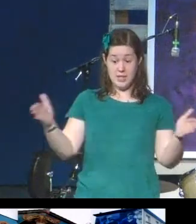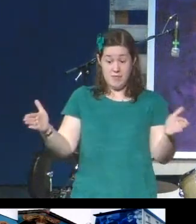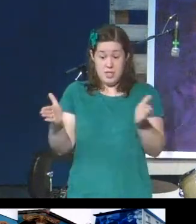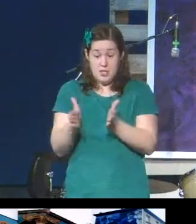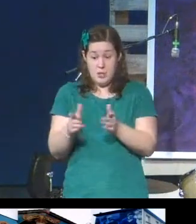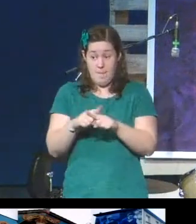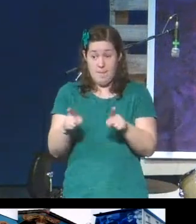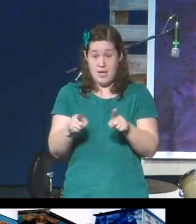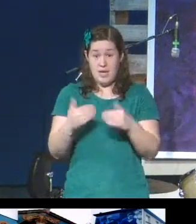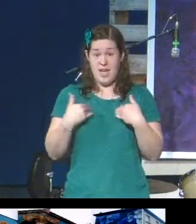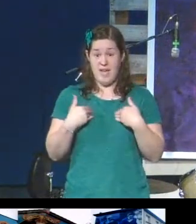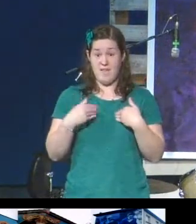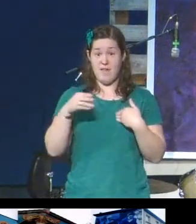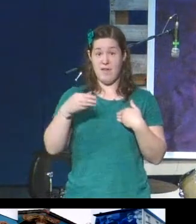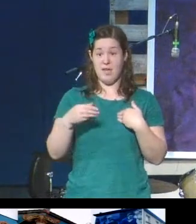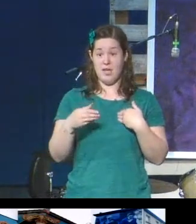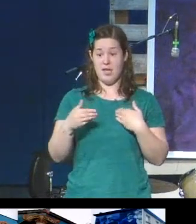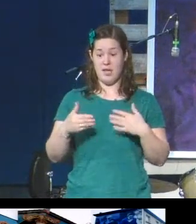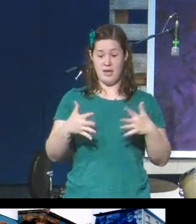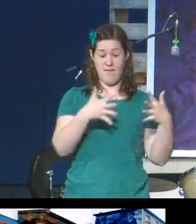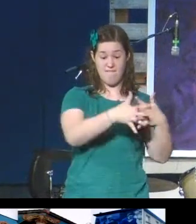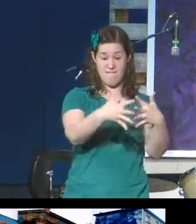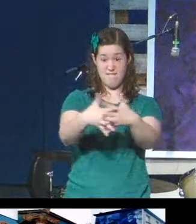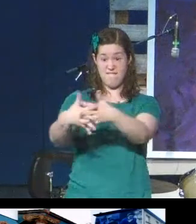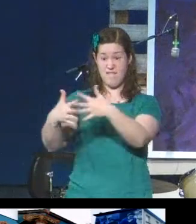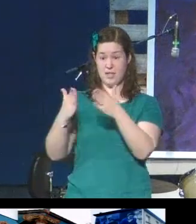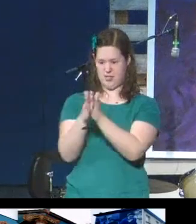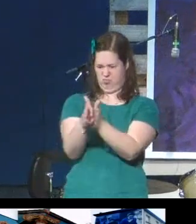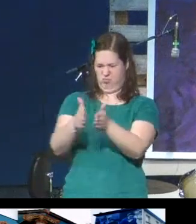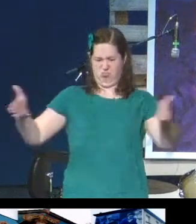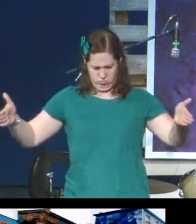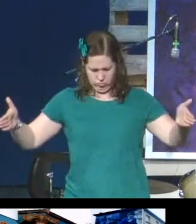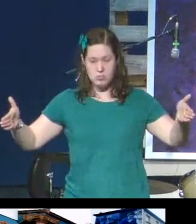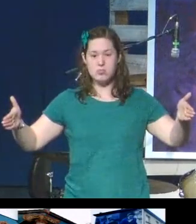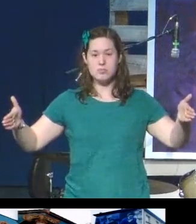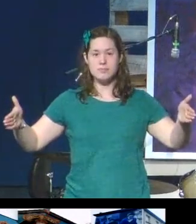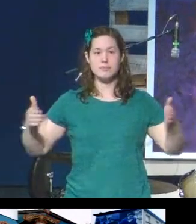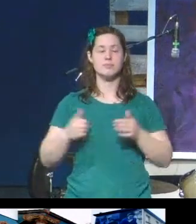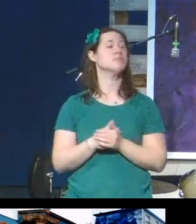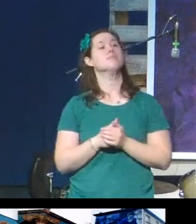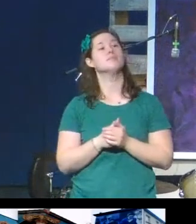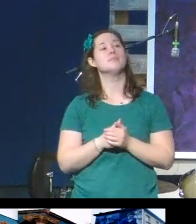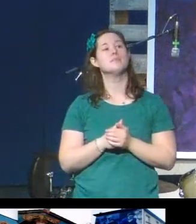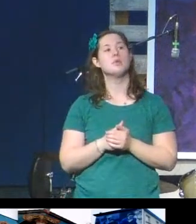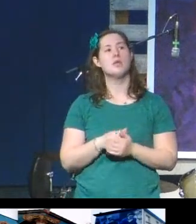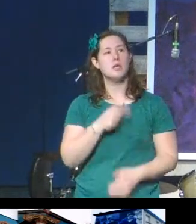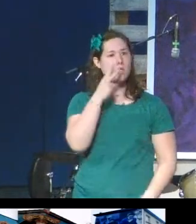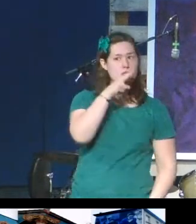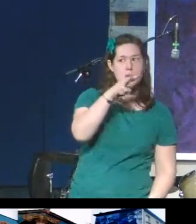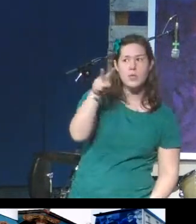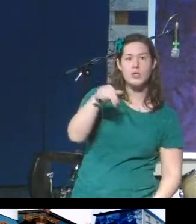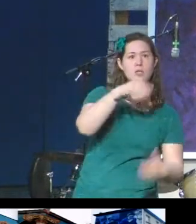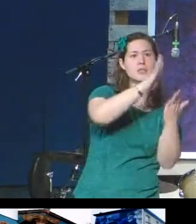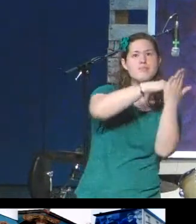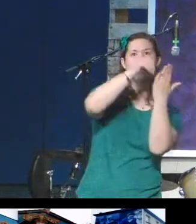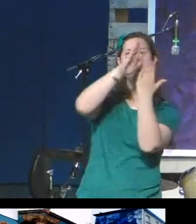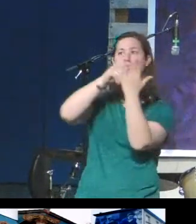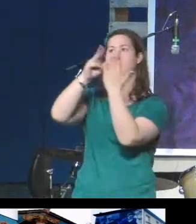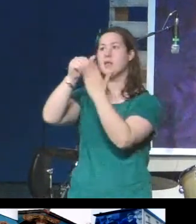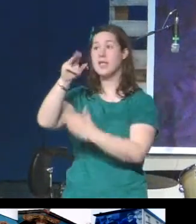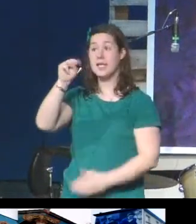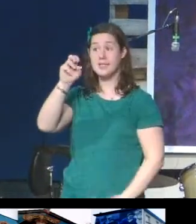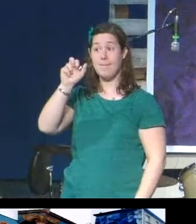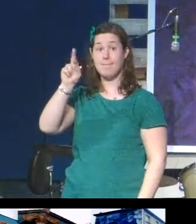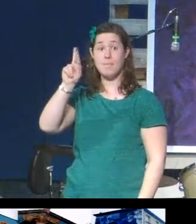gated off from one another. And as we looked at these murals, we would also talk to folks who might be passing by and